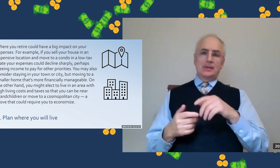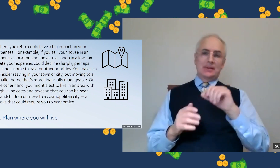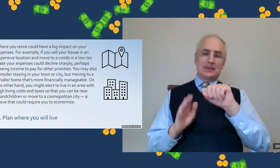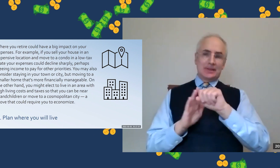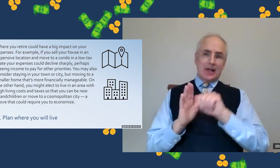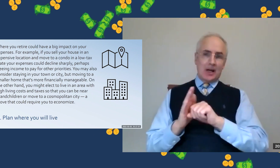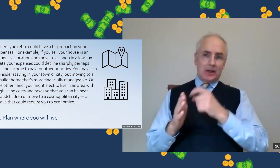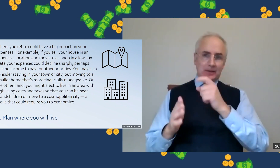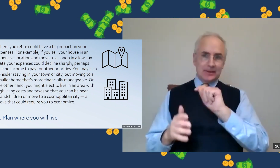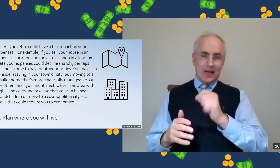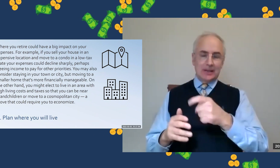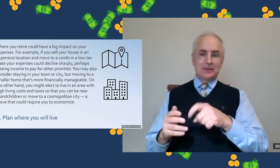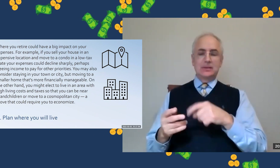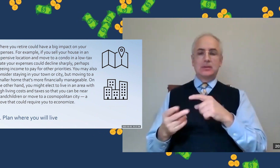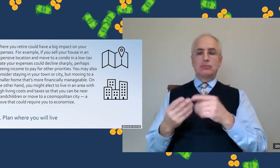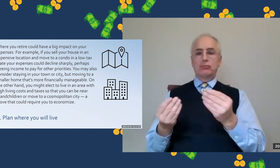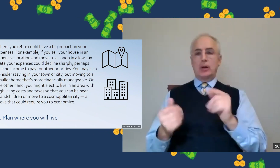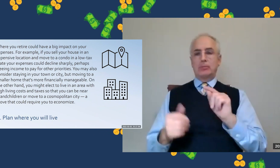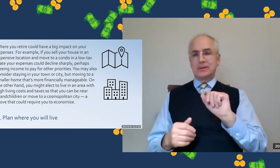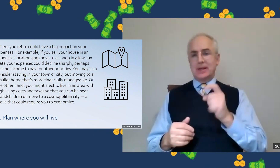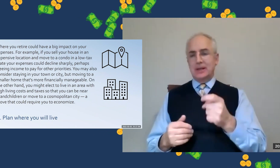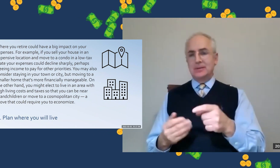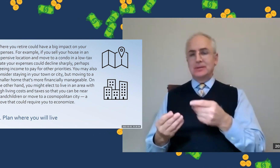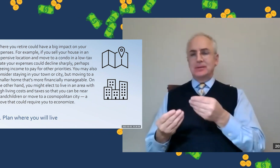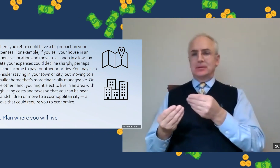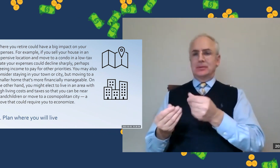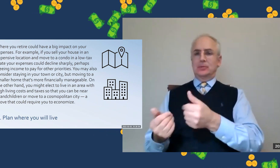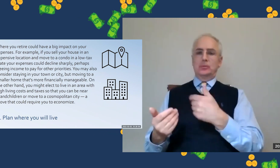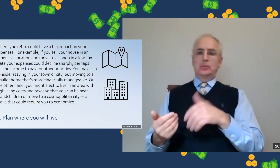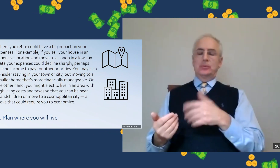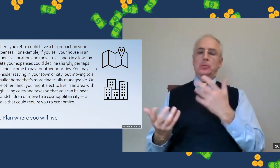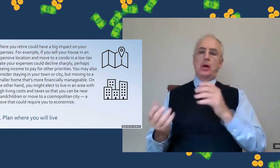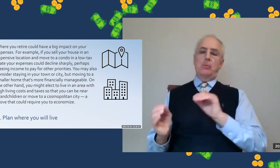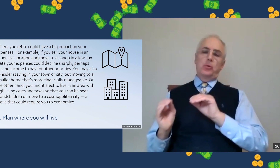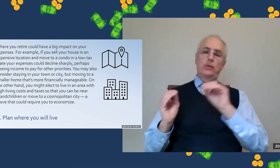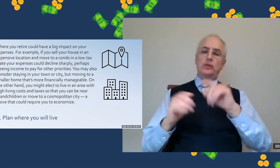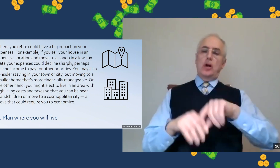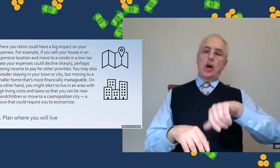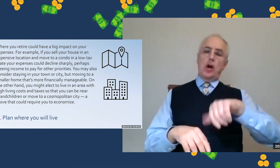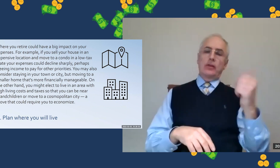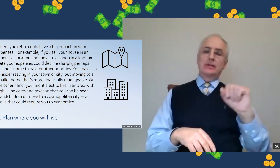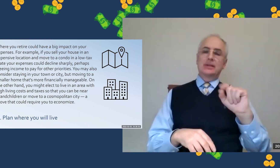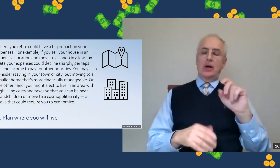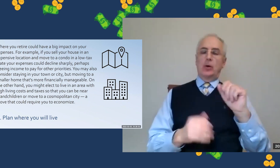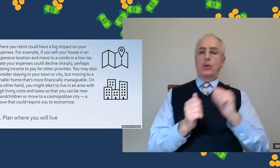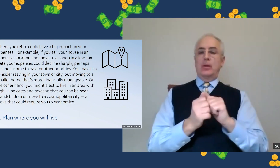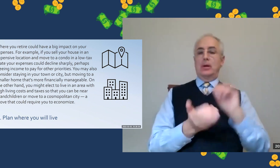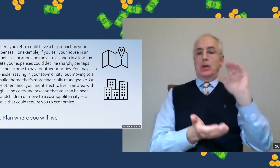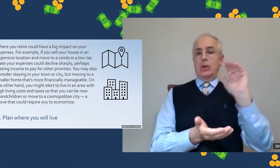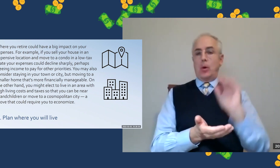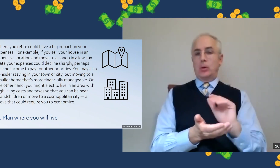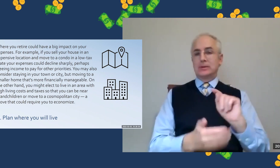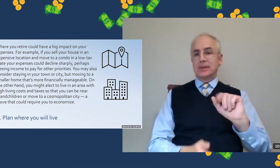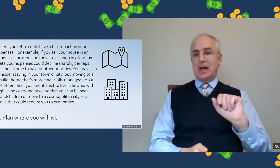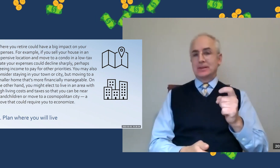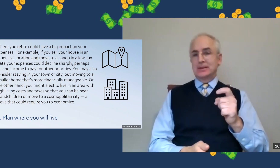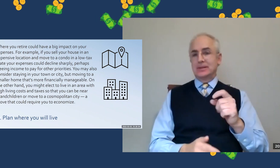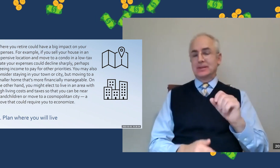And so you may choose not to live in a state that is expensive or has high property taxes. You may choose to move to a state that